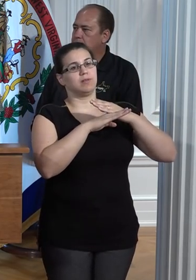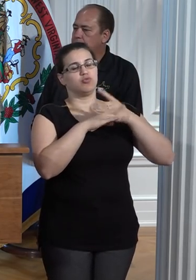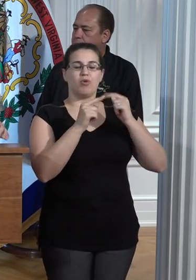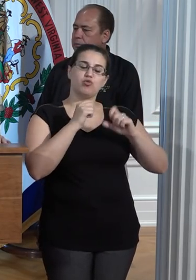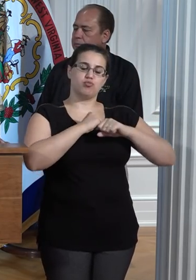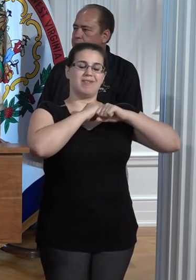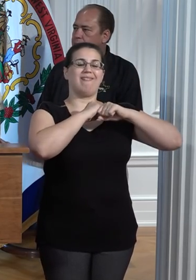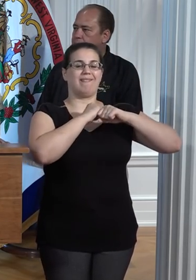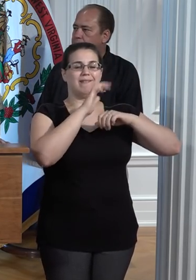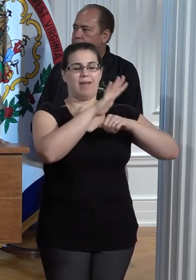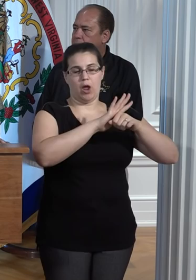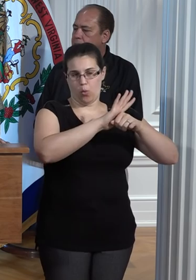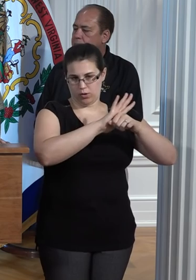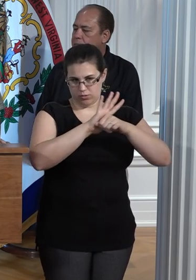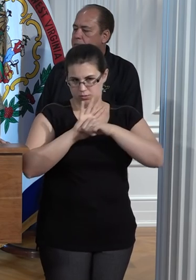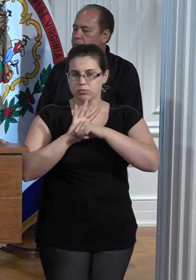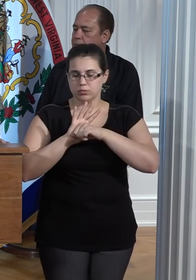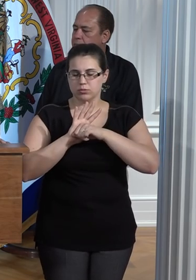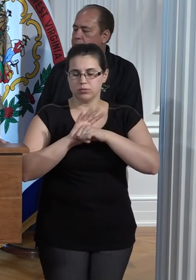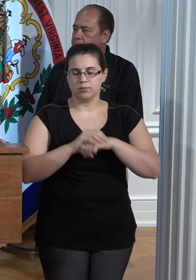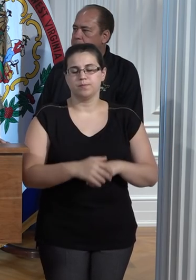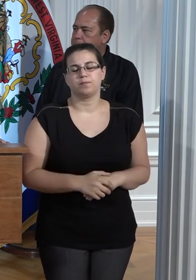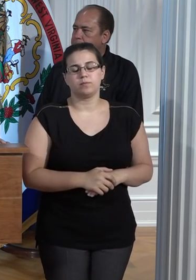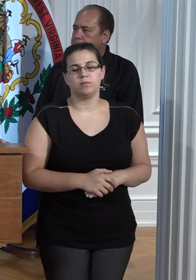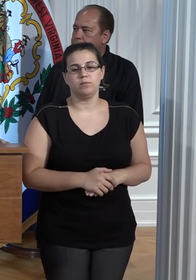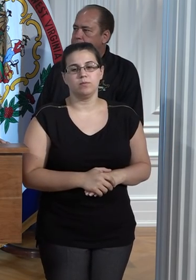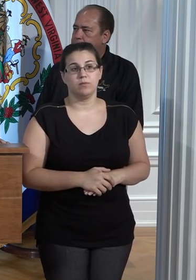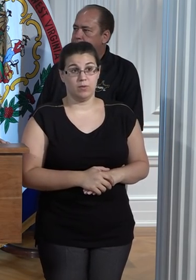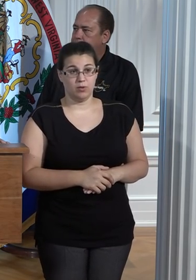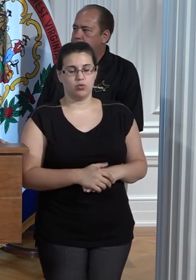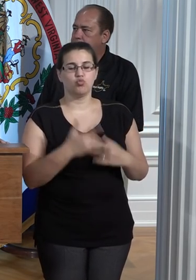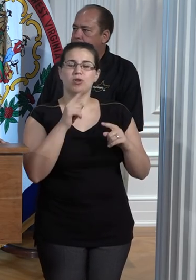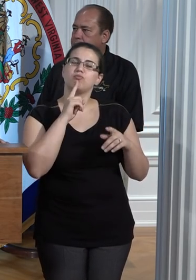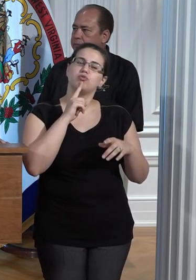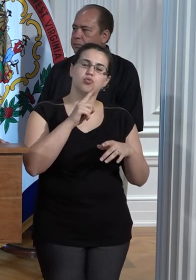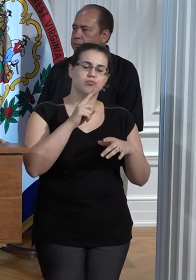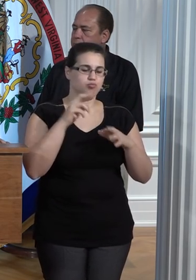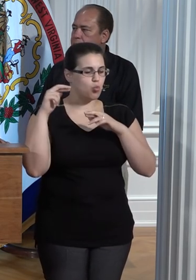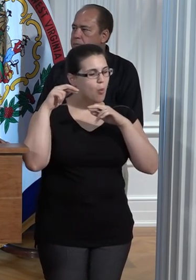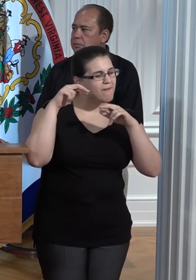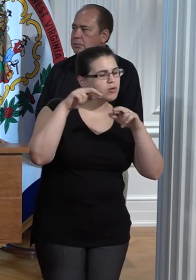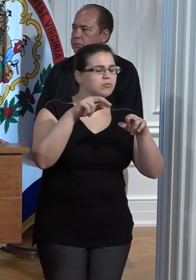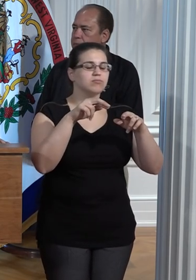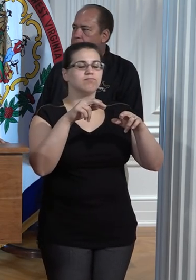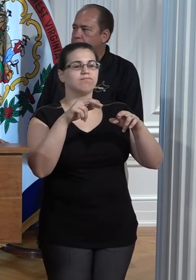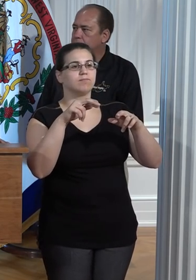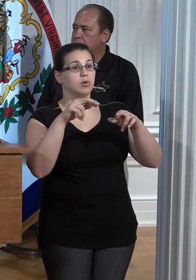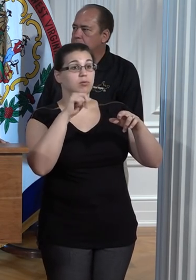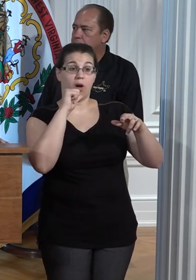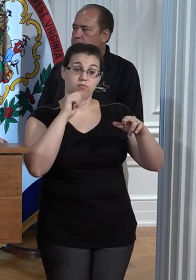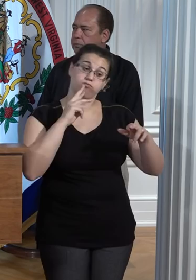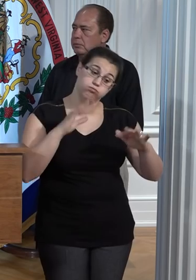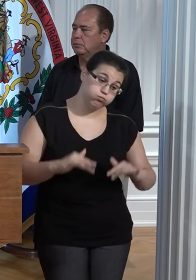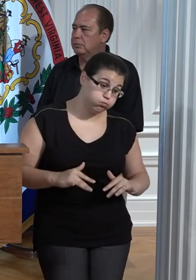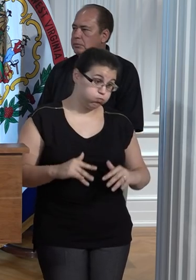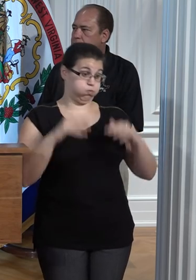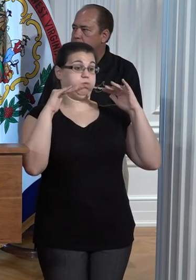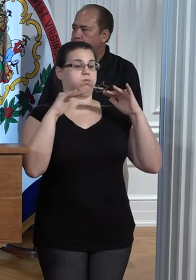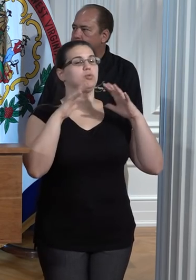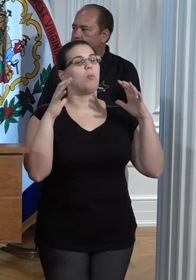protecting and making sure that rivers and streams, to the extent possible, don't overflow.